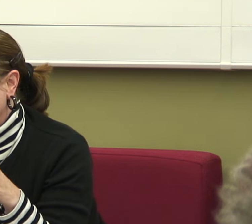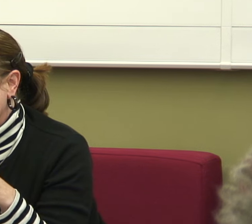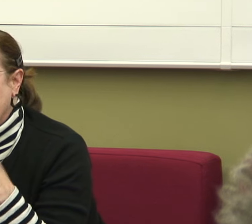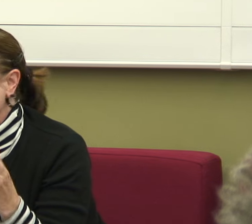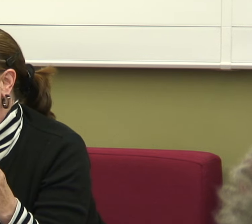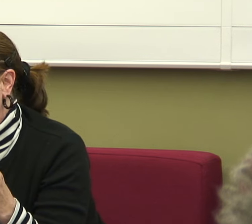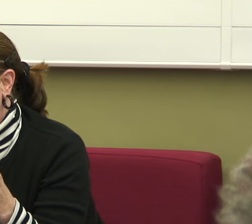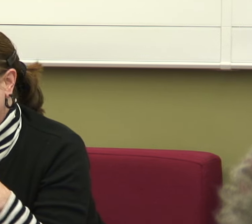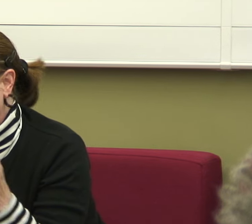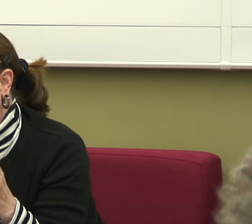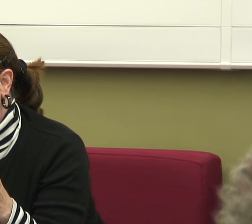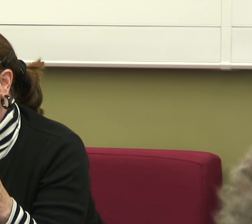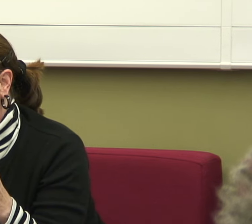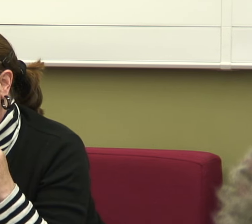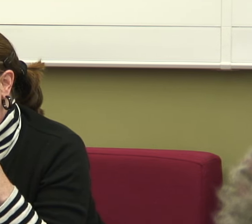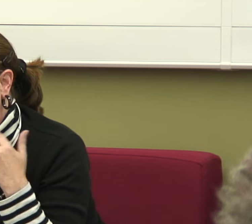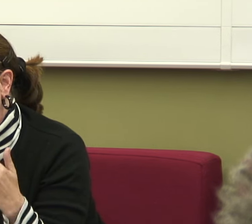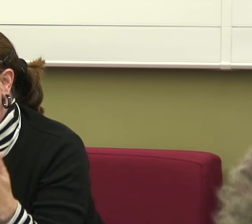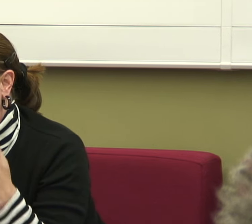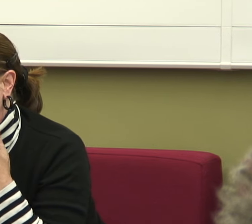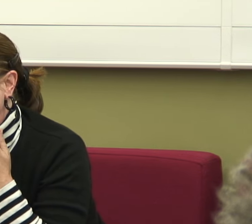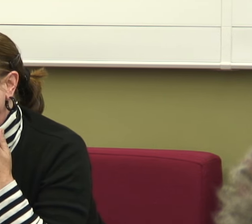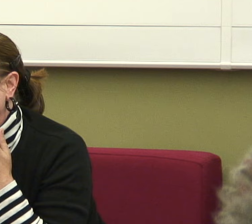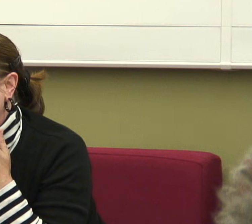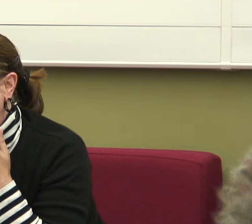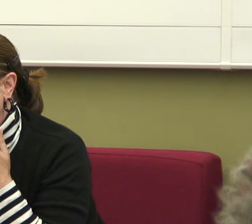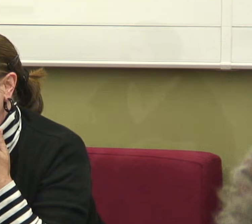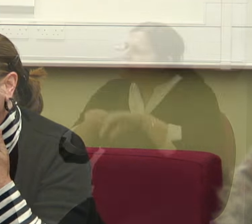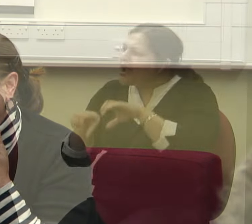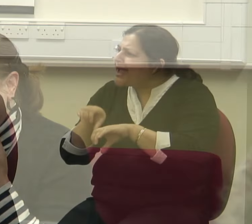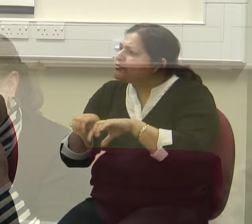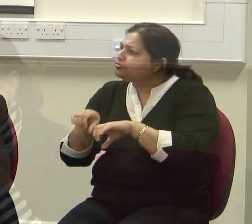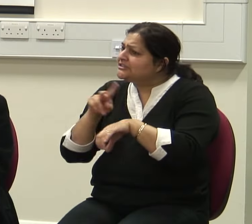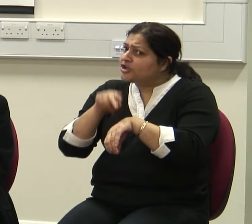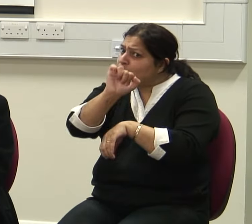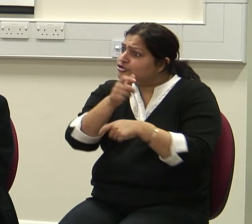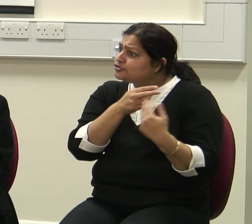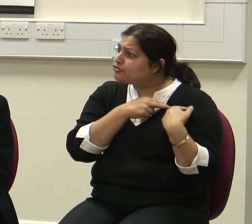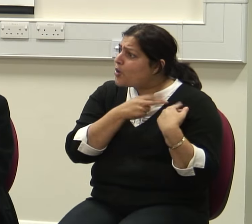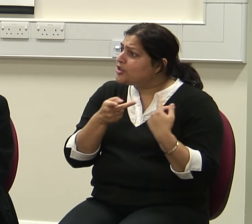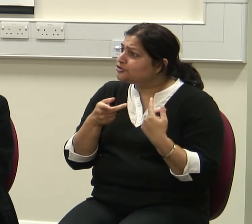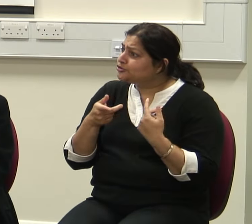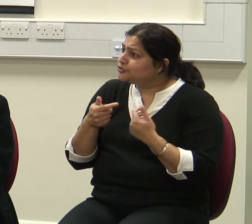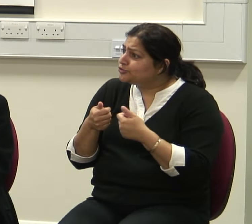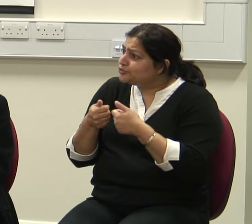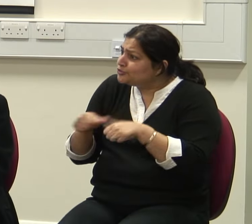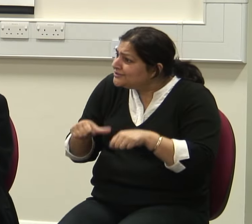a problem with the biochemistry or physiology? it the doctor's role to do something about that? Your questions are wonderful.